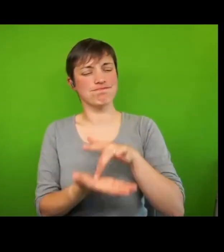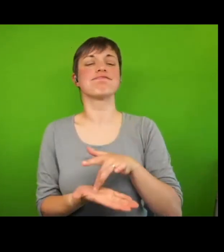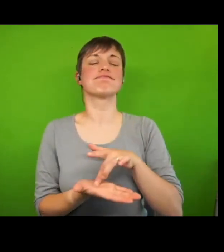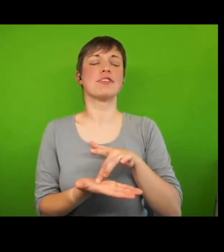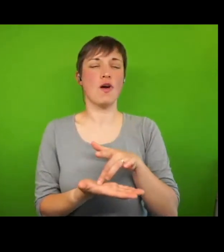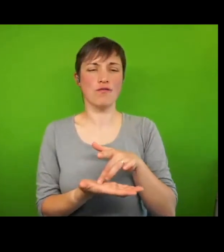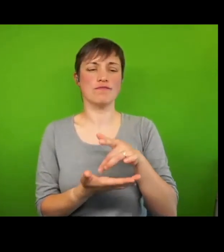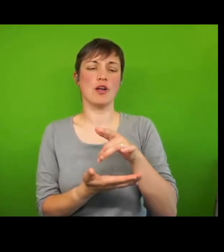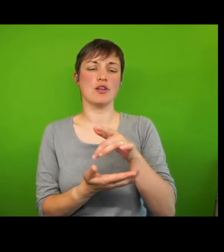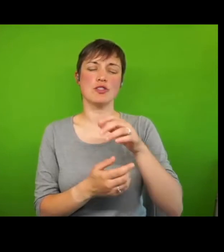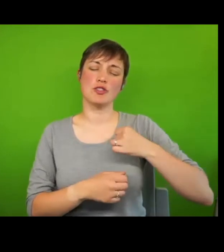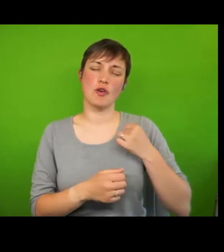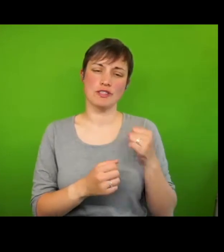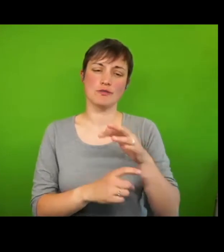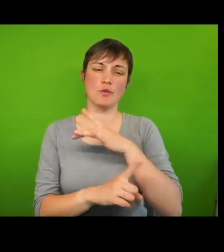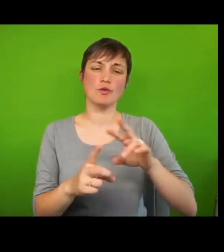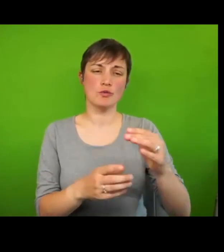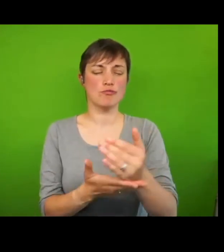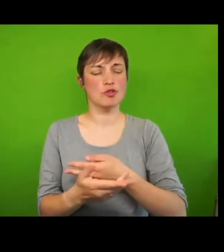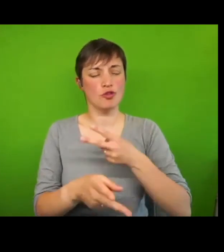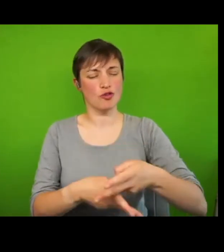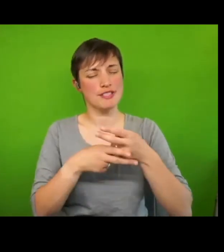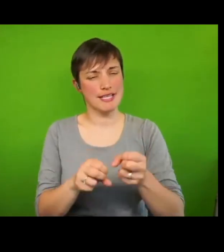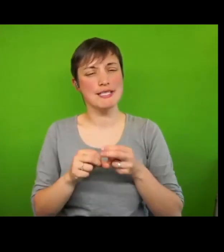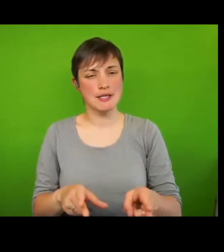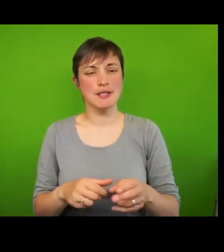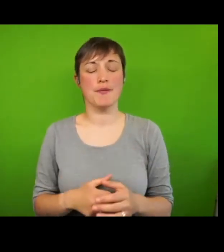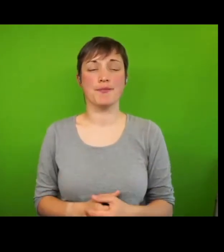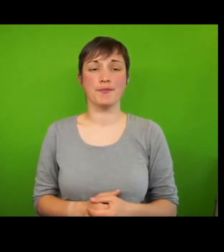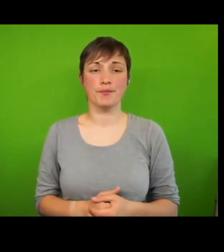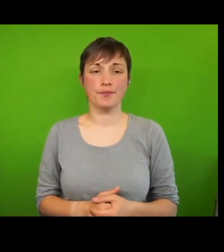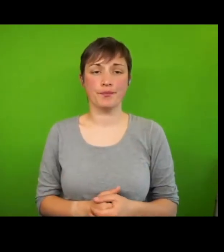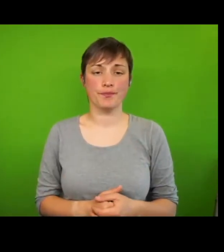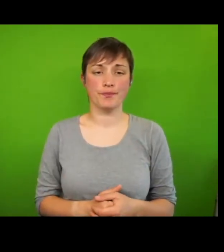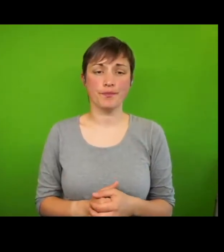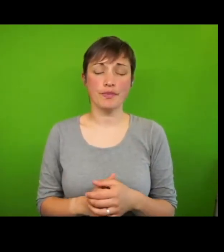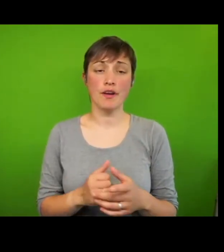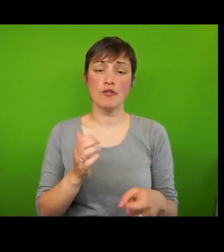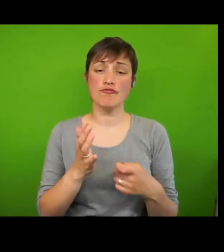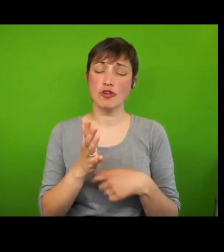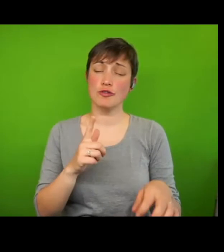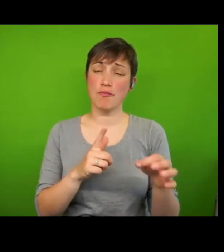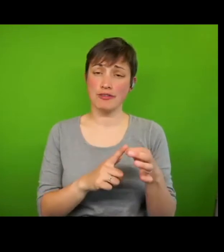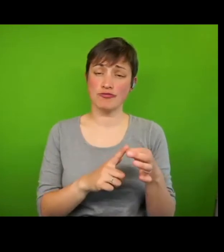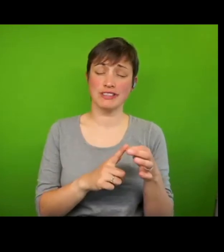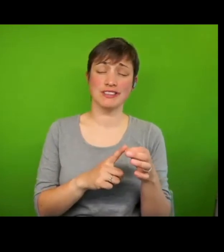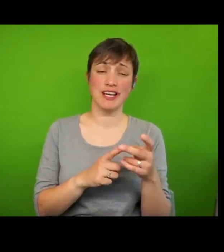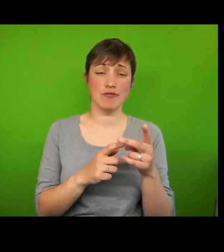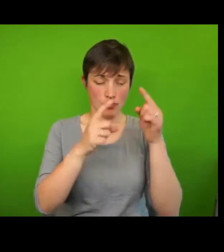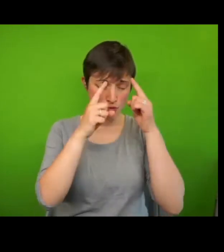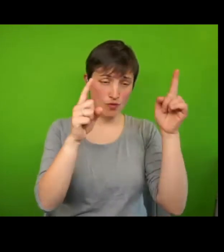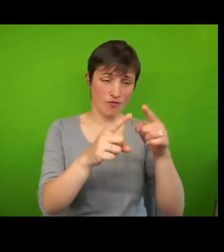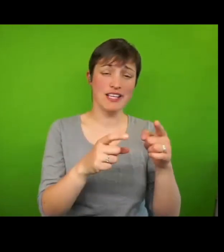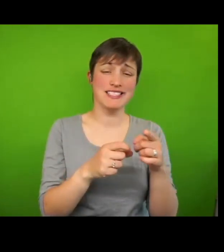security system. Ruth Patrick of York University and Mark Simpson suggest three interlinked